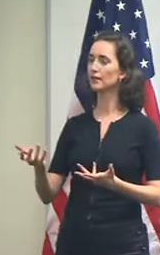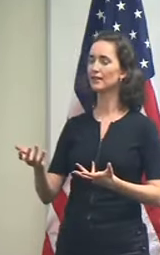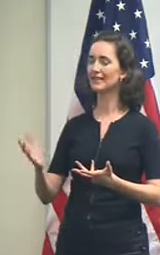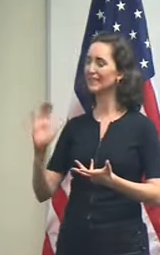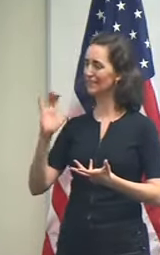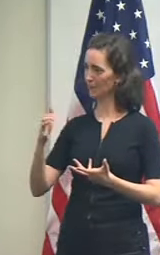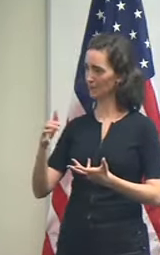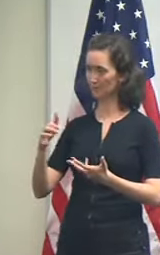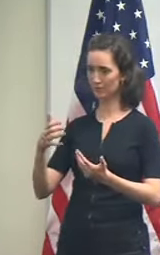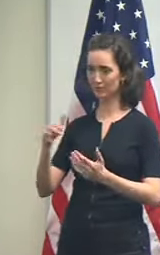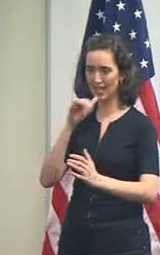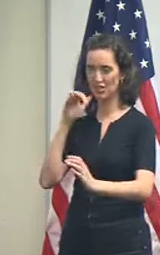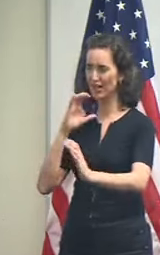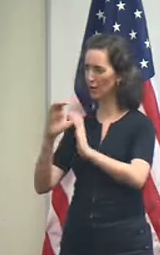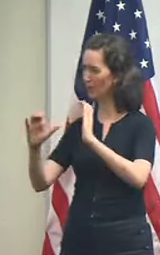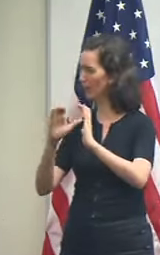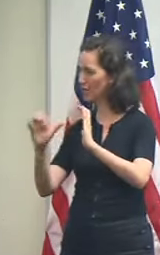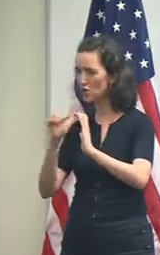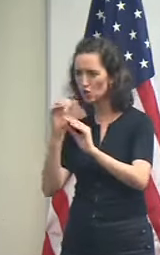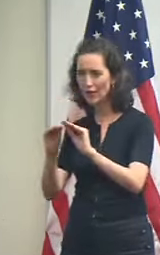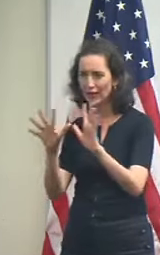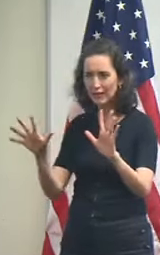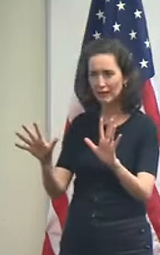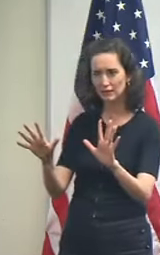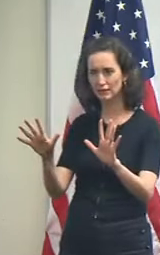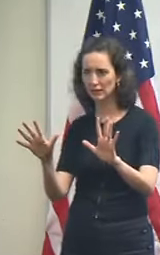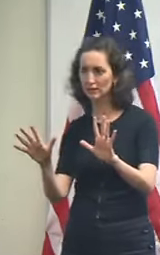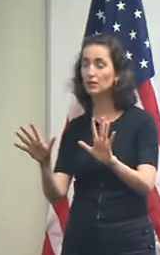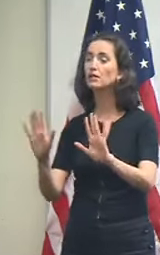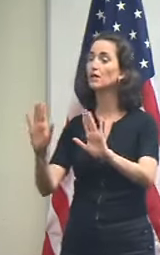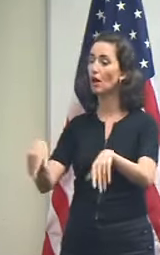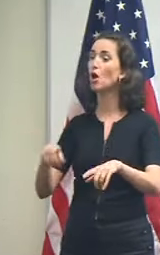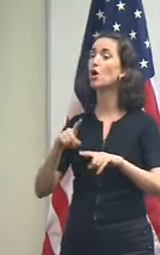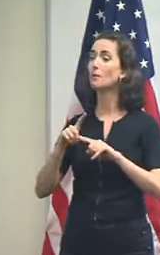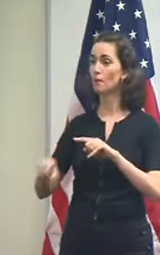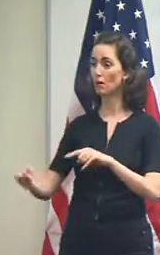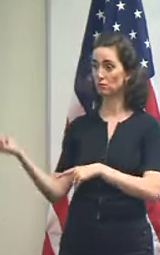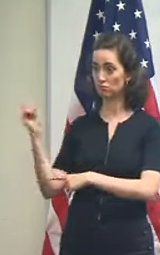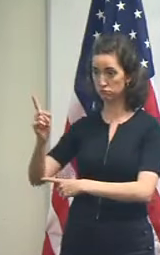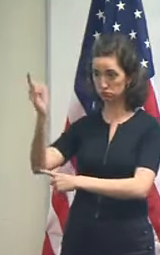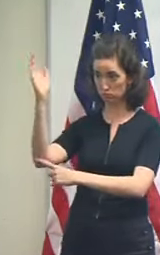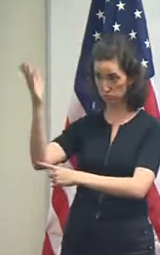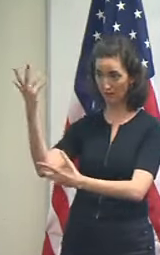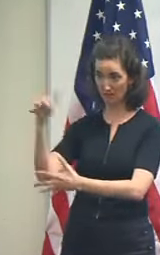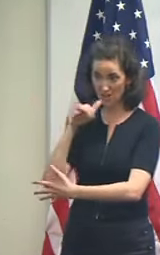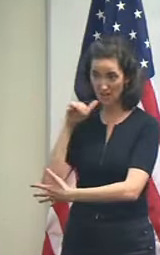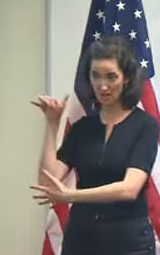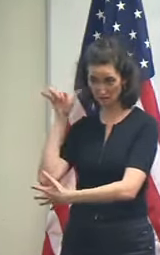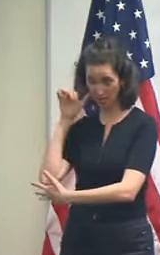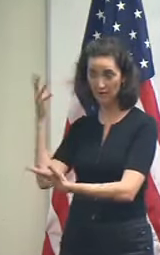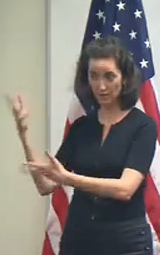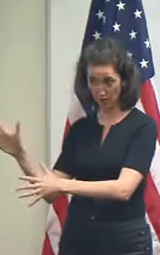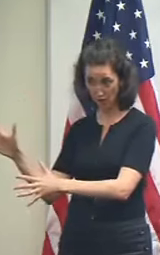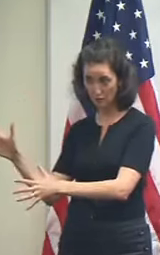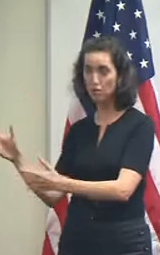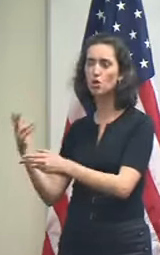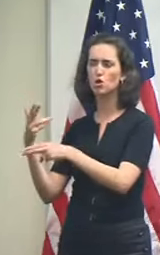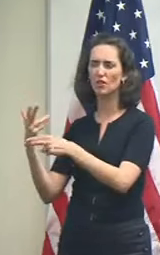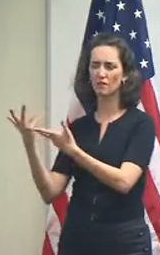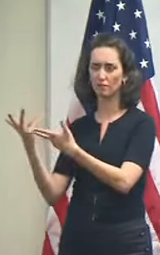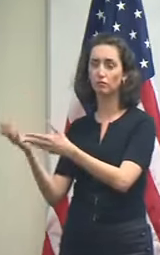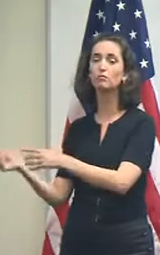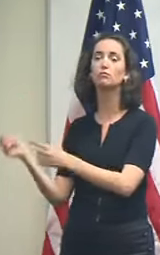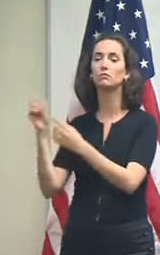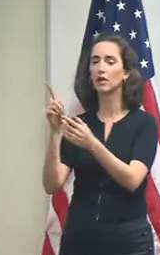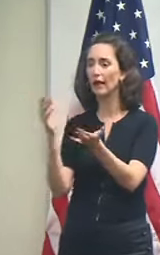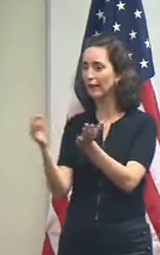clear on what the situation was and so forth. But shortly after the press conference yesterday we were able to engage and I think get